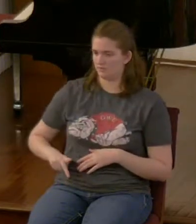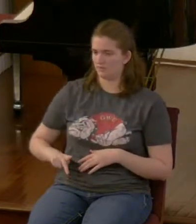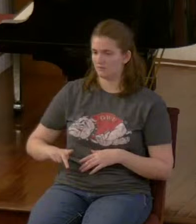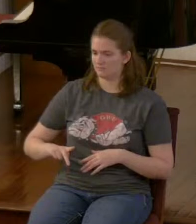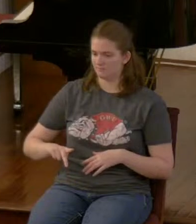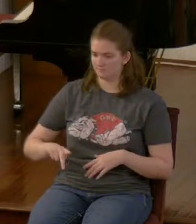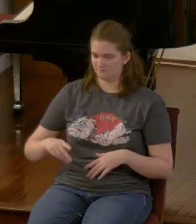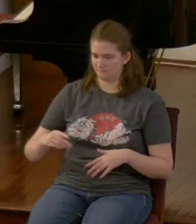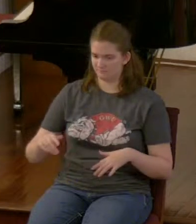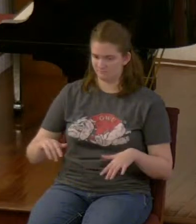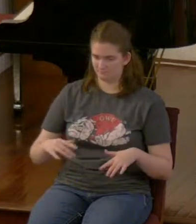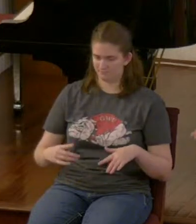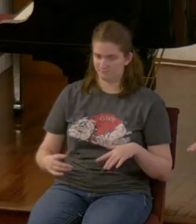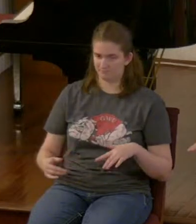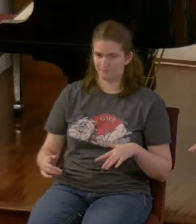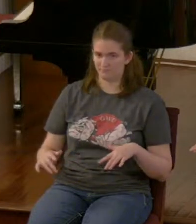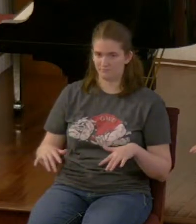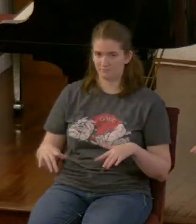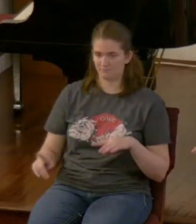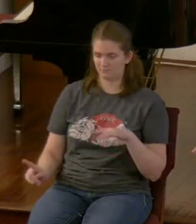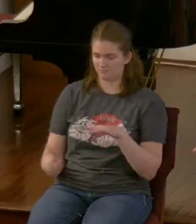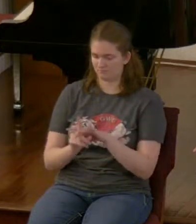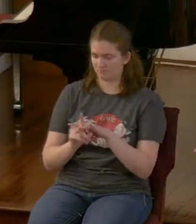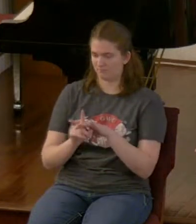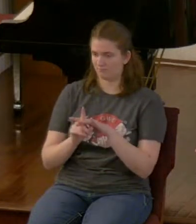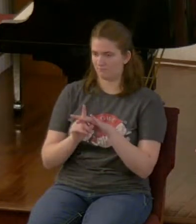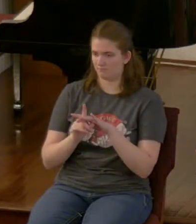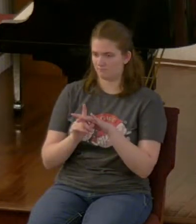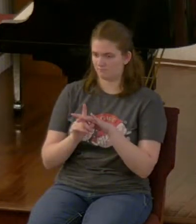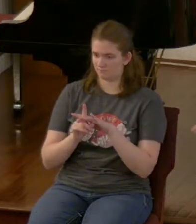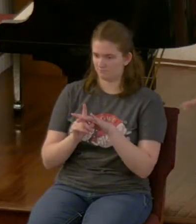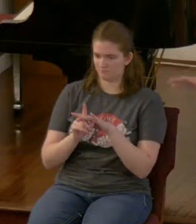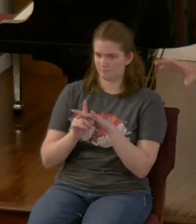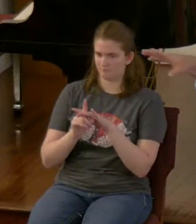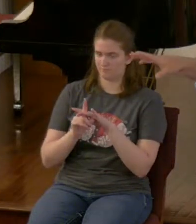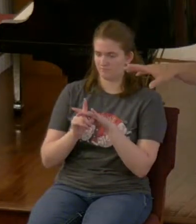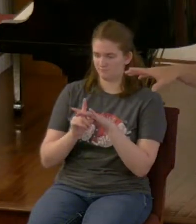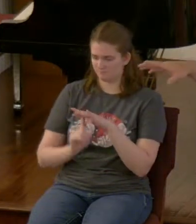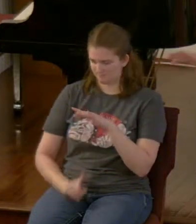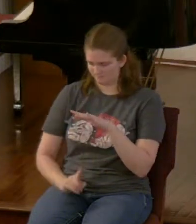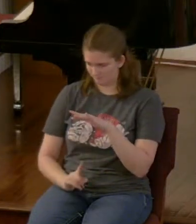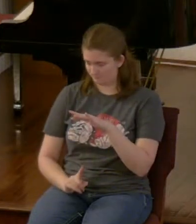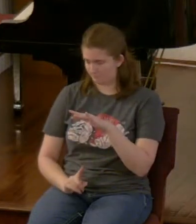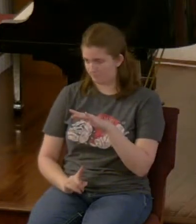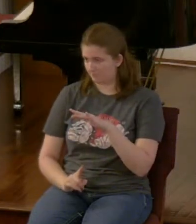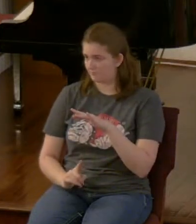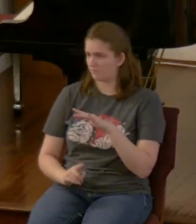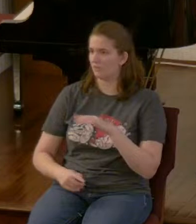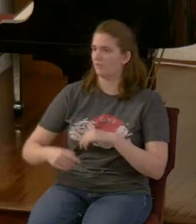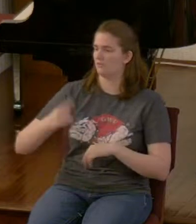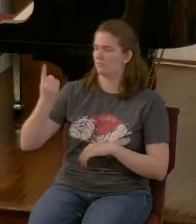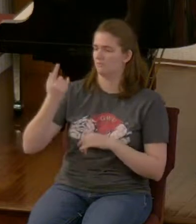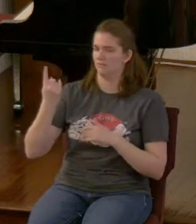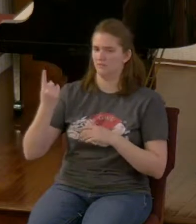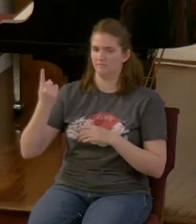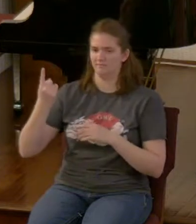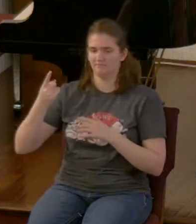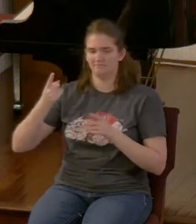rise and they're going to fall and who's going to be standing at the end the most high and his saints